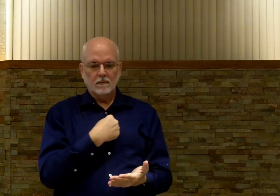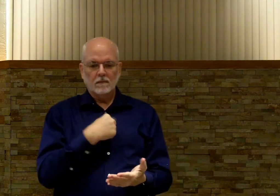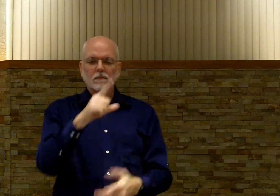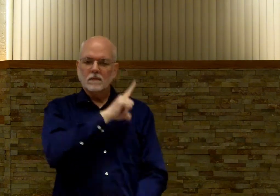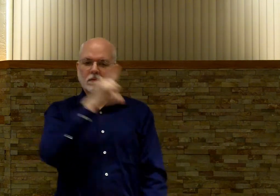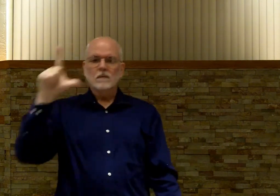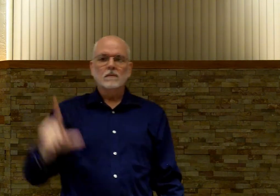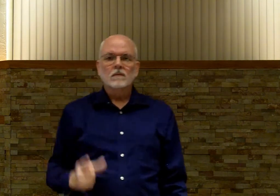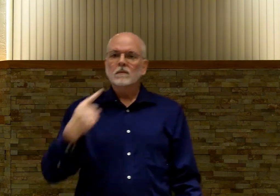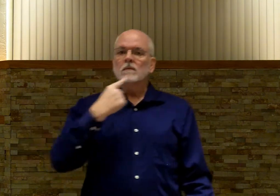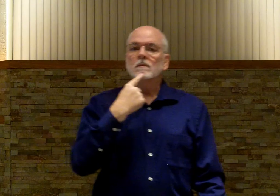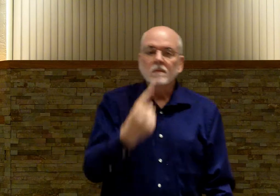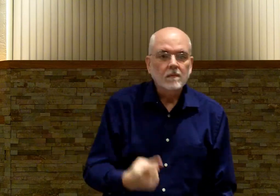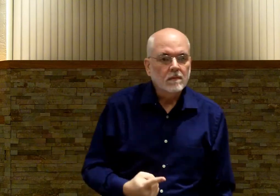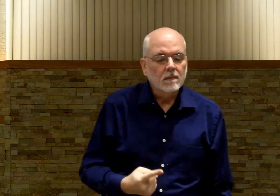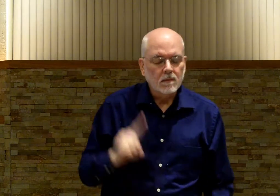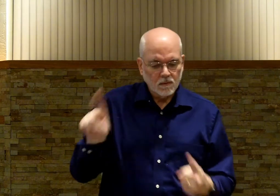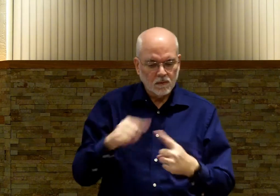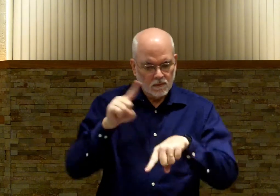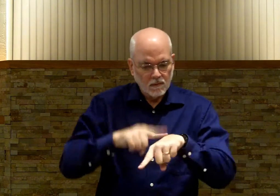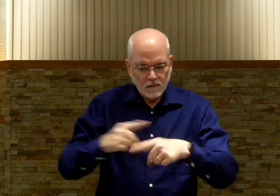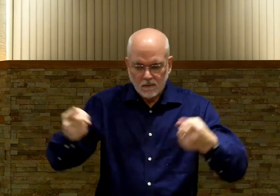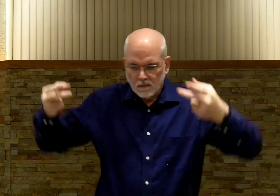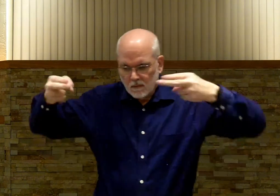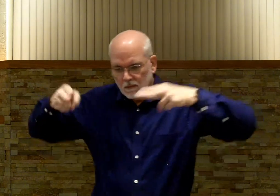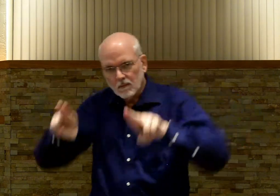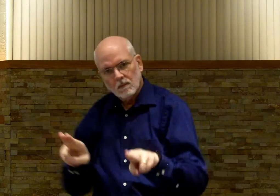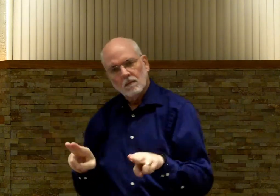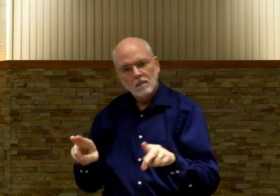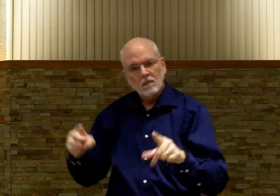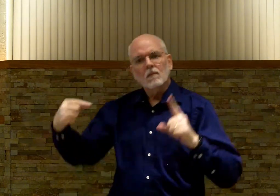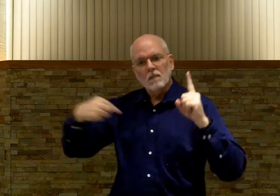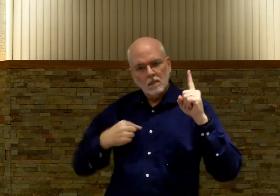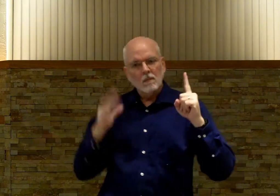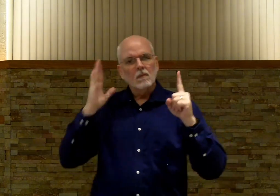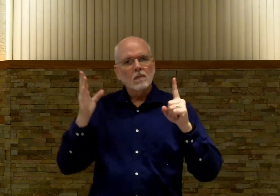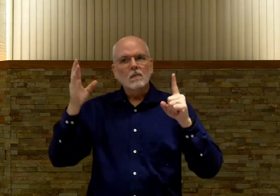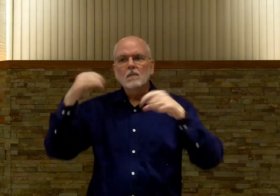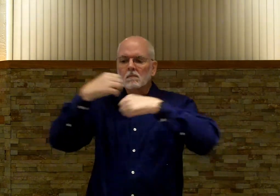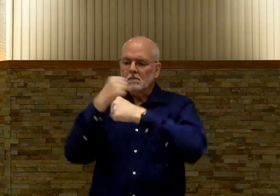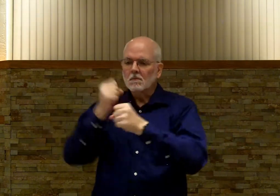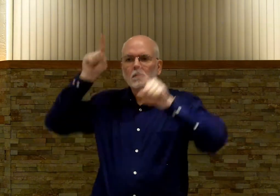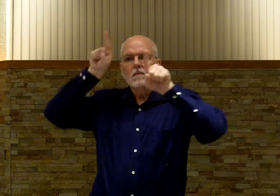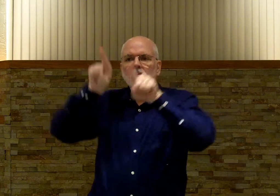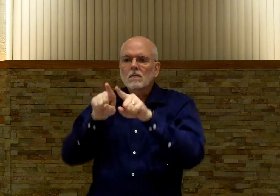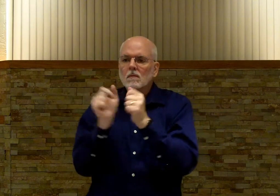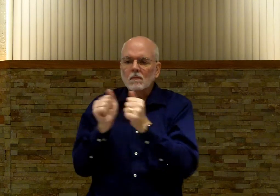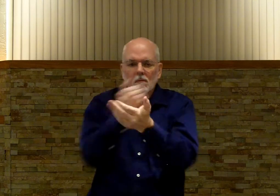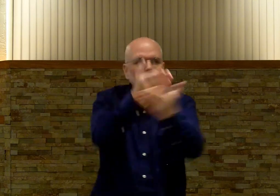When the time comes, I will make an agreement with them. I will write